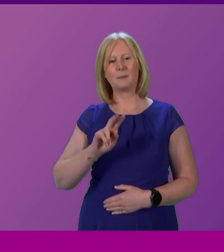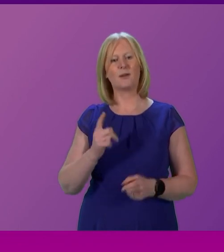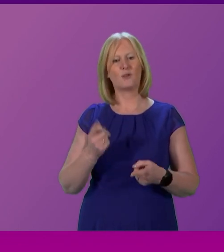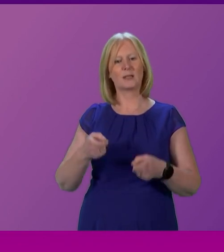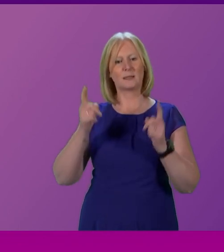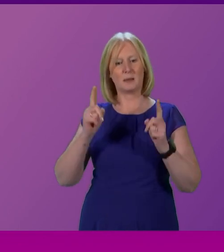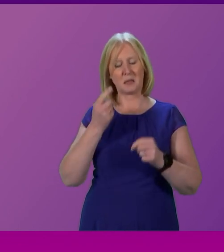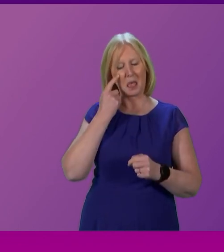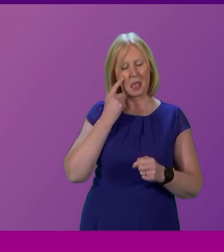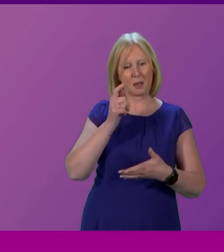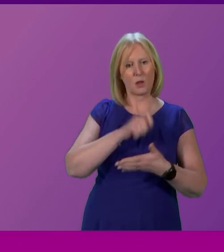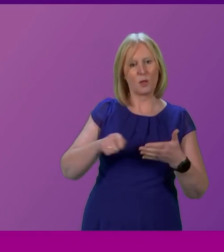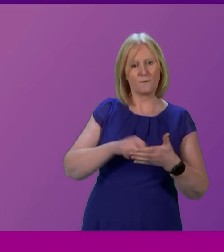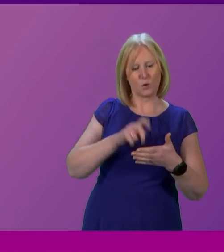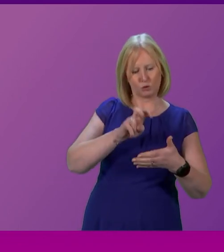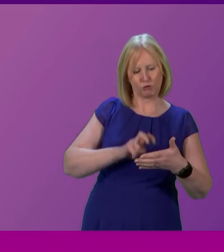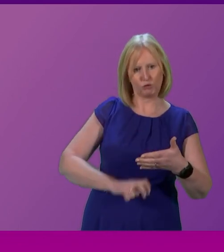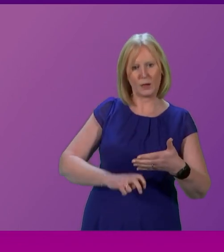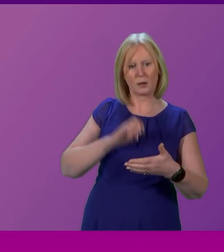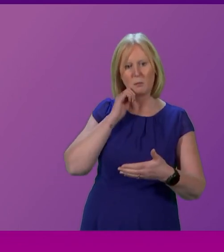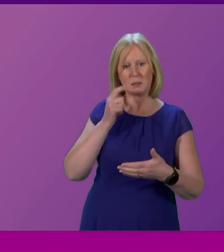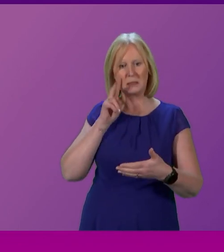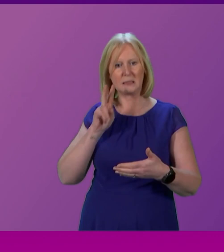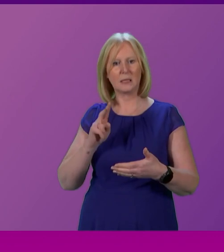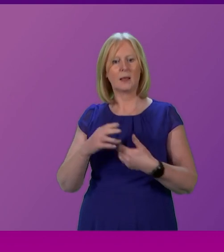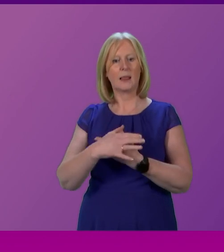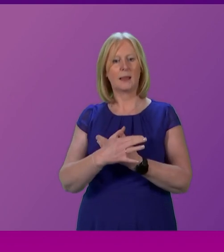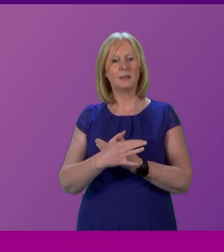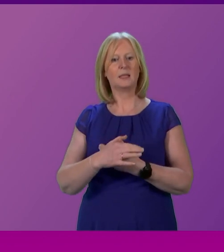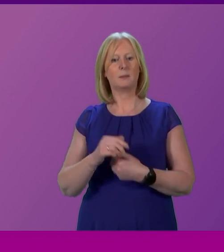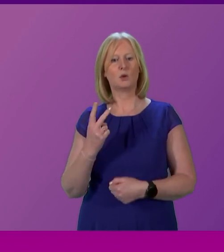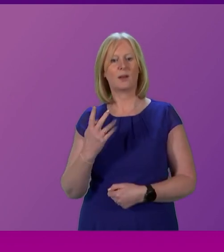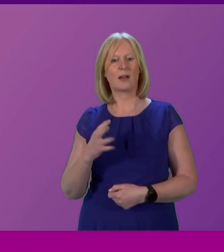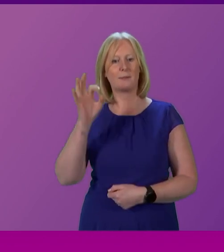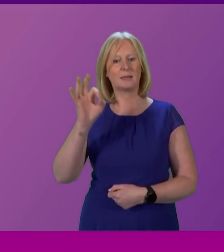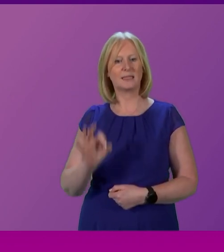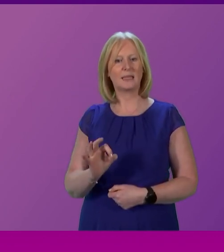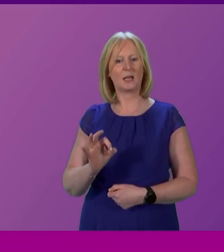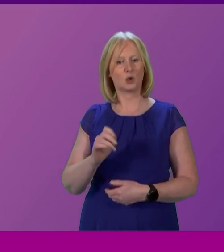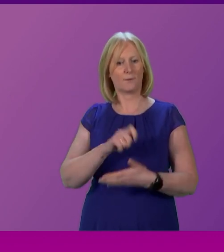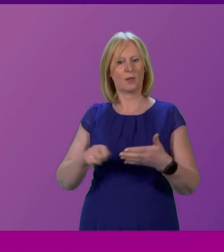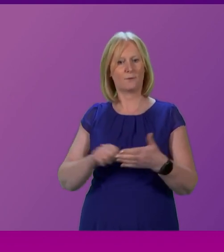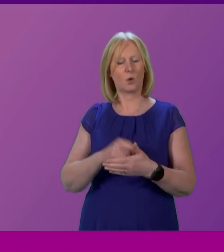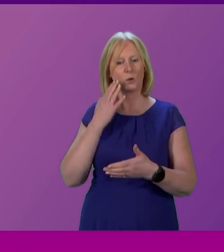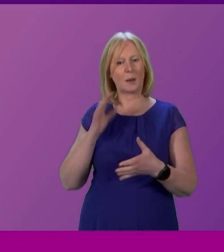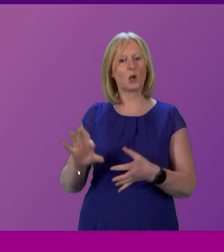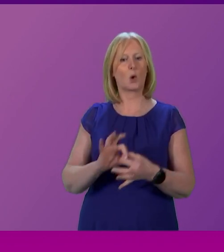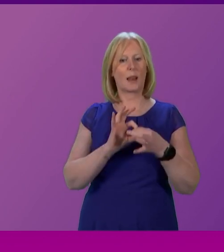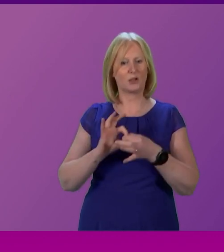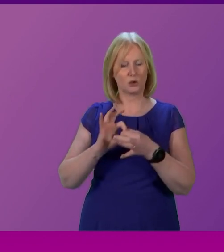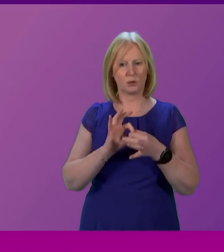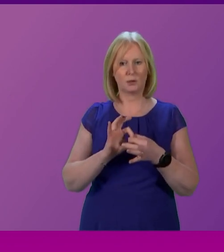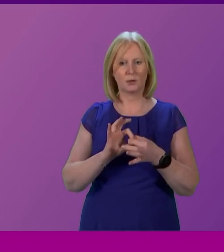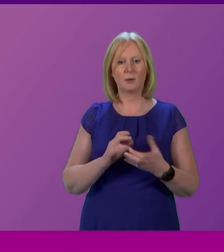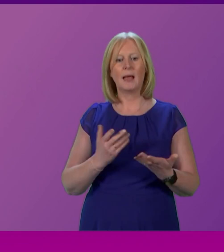checks the voting record, will find that the Liberal Democrats had something like 25% of the vote when that coalition was formed. However, there is a route